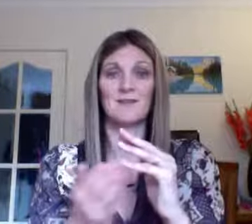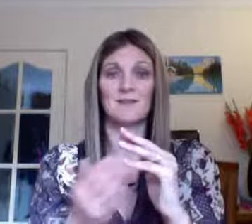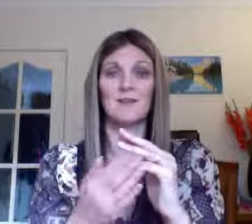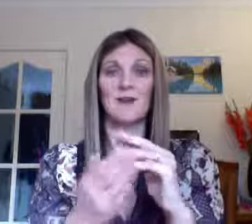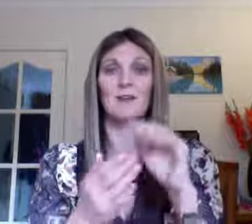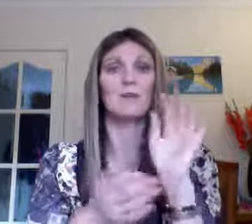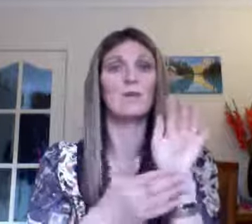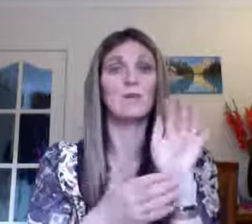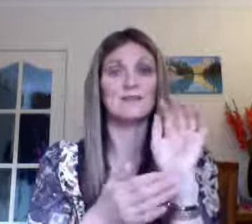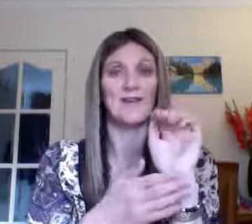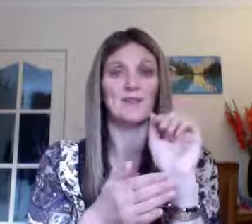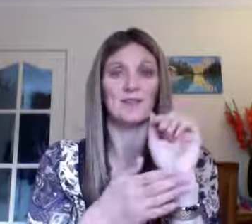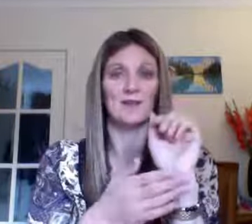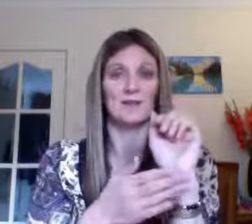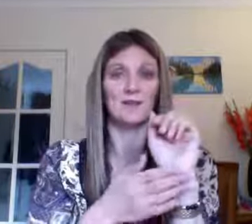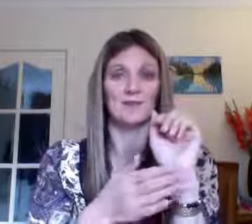I look forward to having that money.